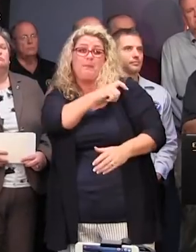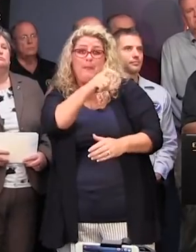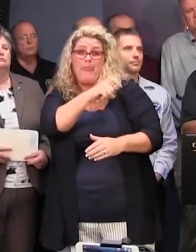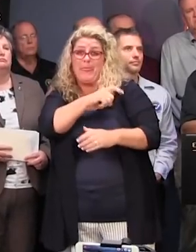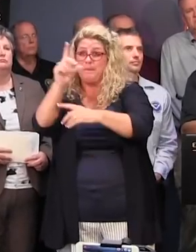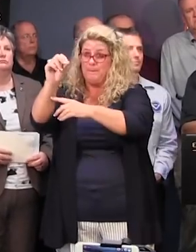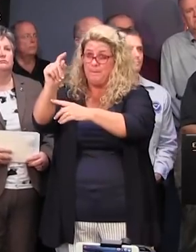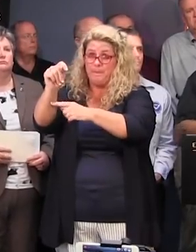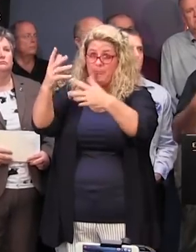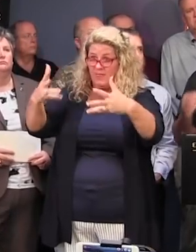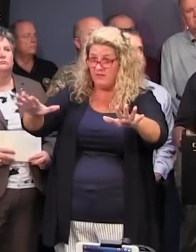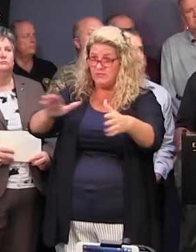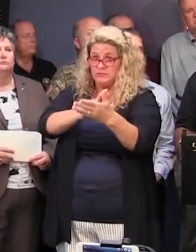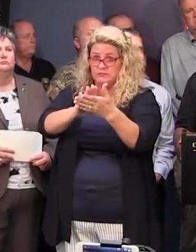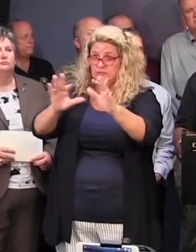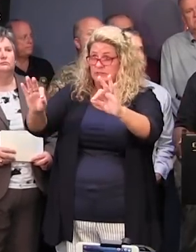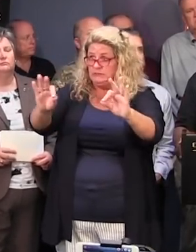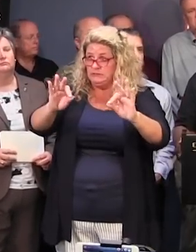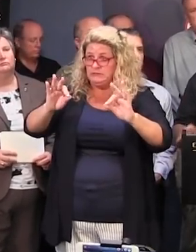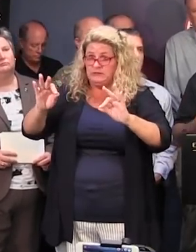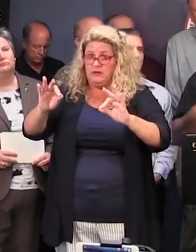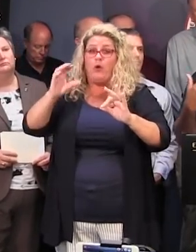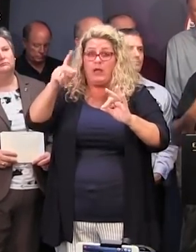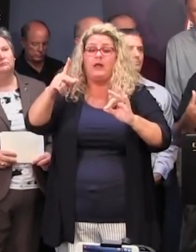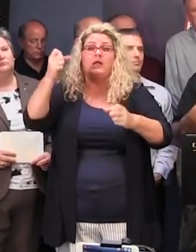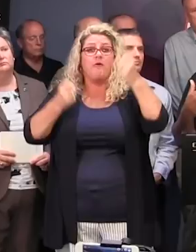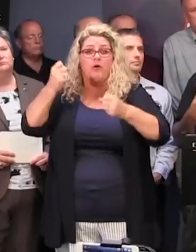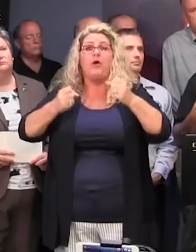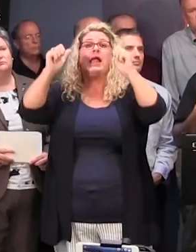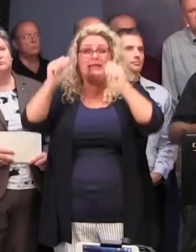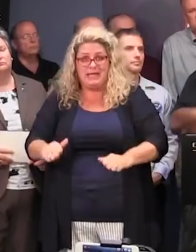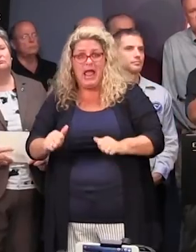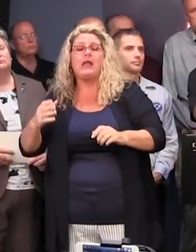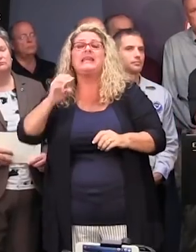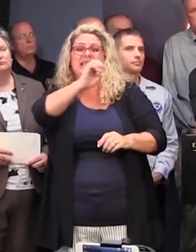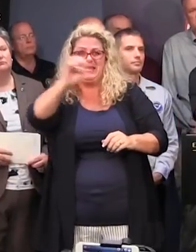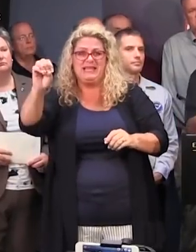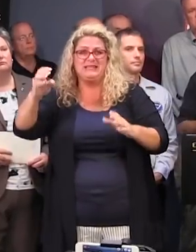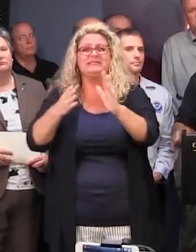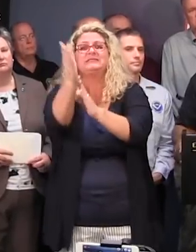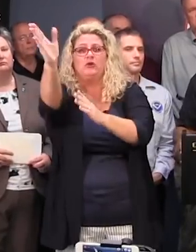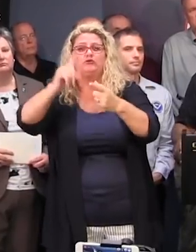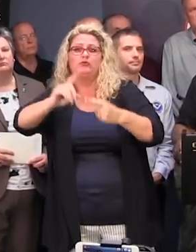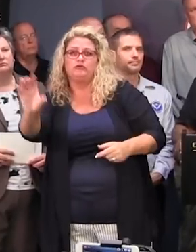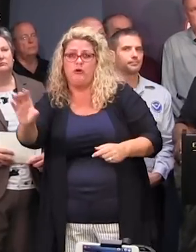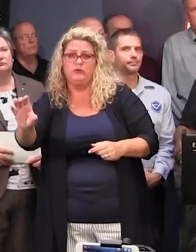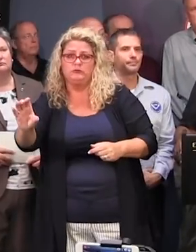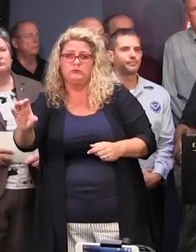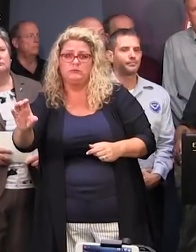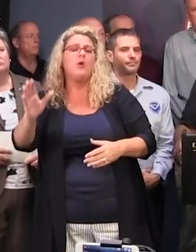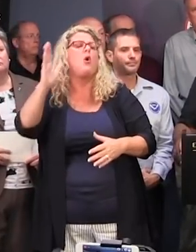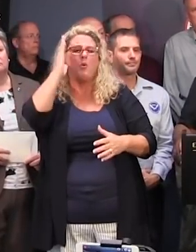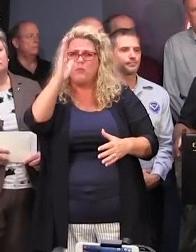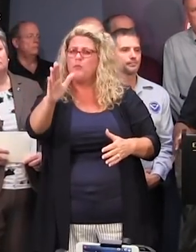clear that interchange, vehicles traveling, vehicles can get on the eastbound ramp and travel to the Charleston from that ramp. And we'll